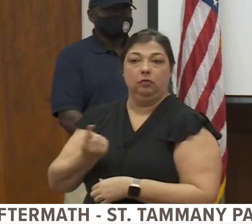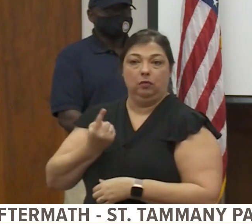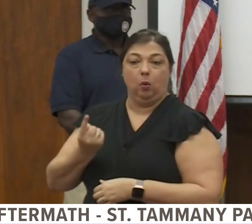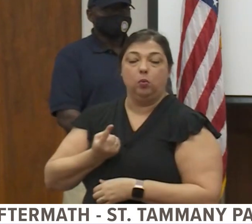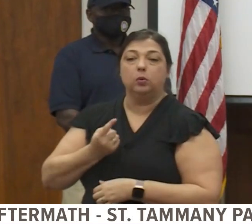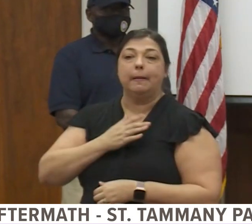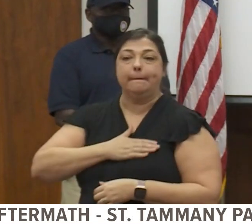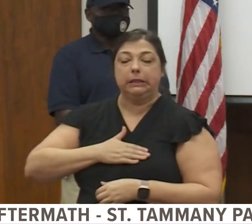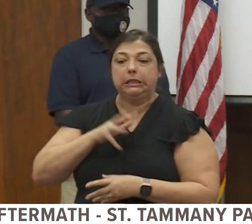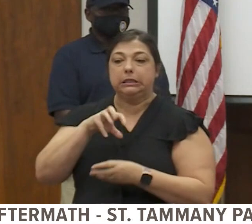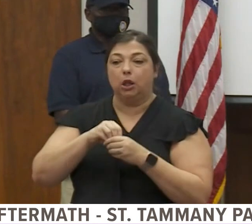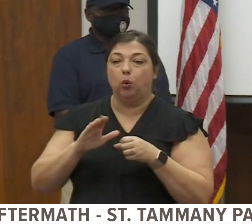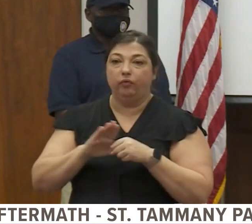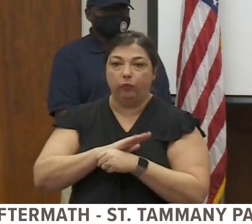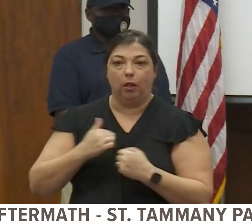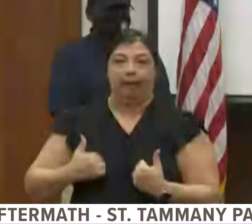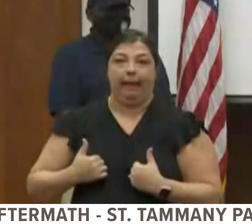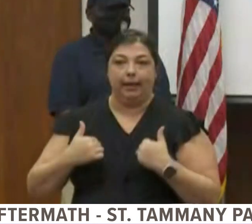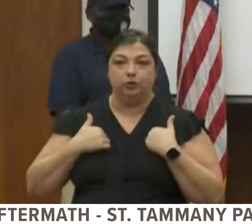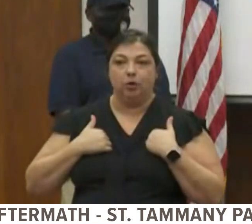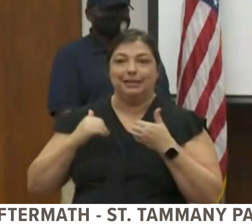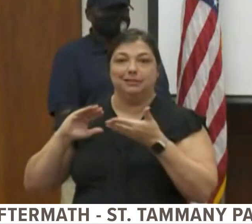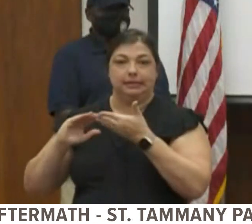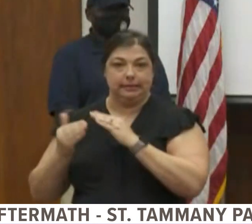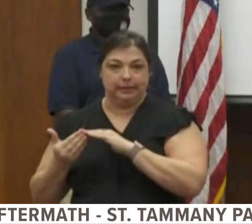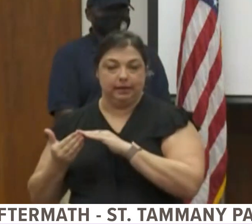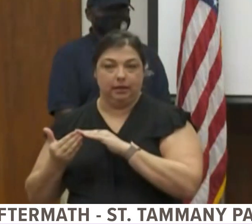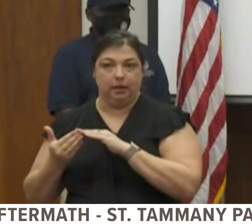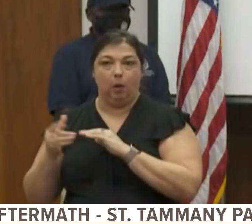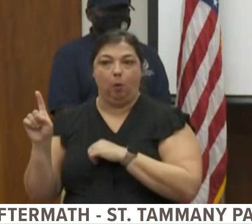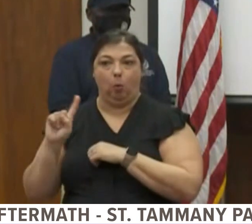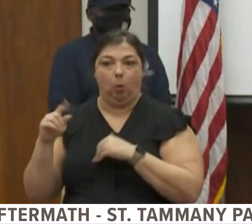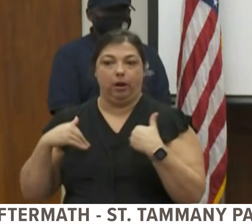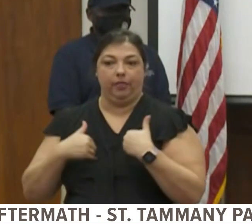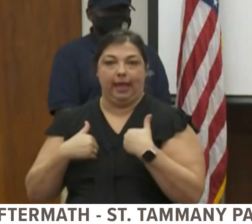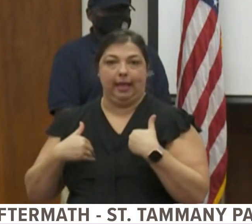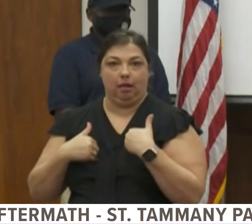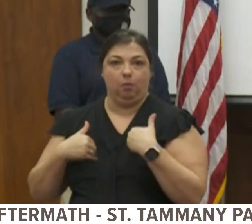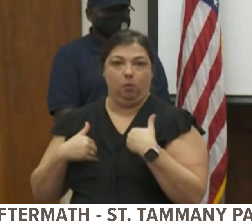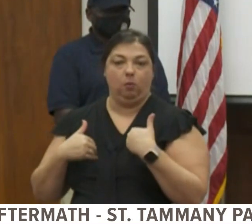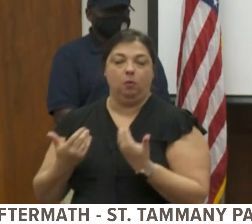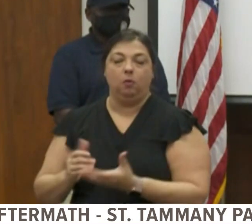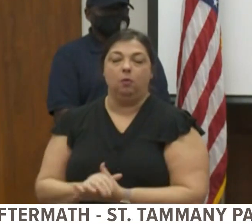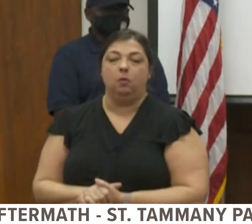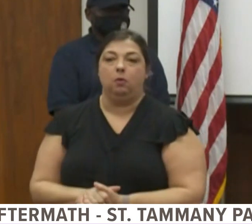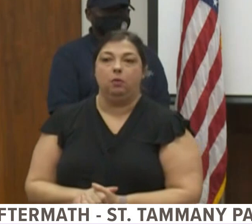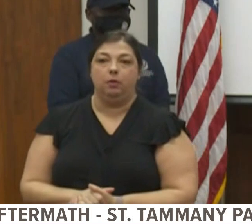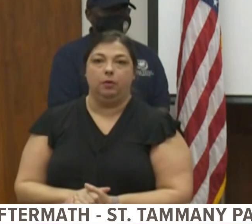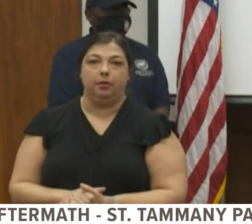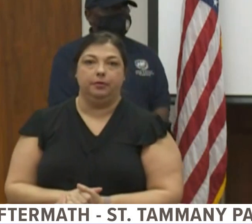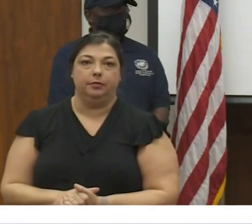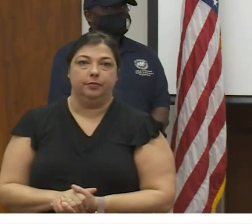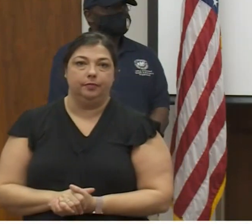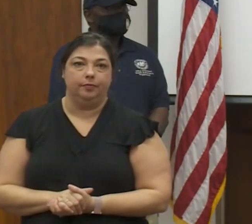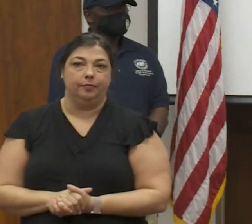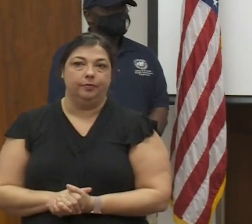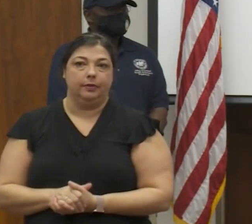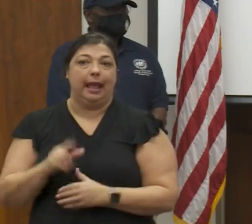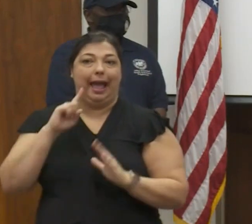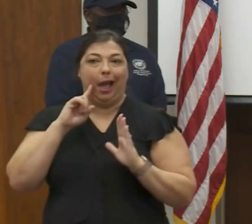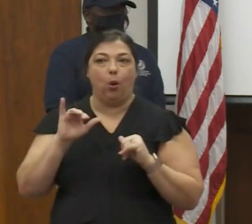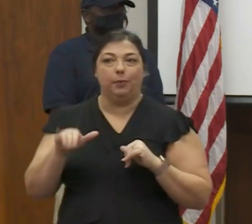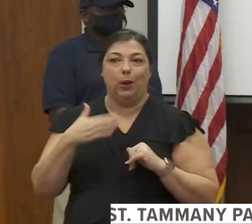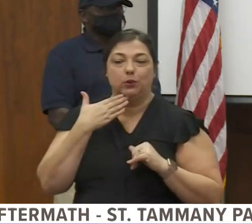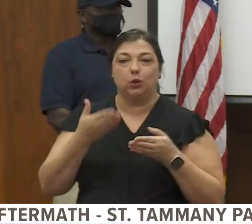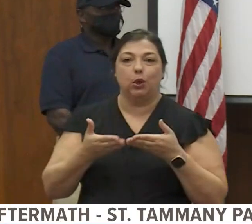please include the full address and city of where the animals are located. So I hope that was a good service